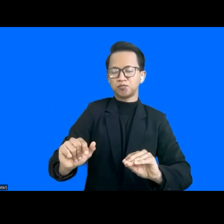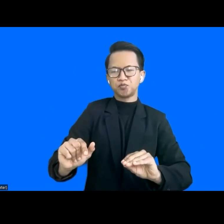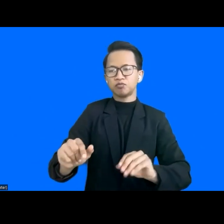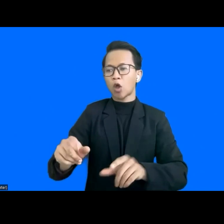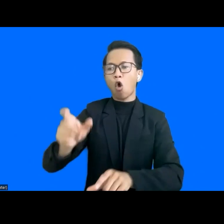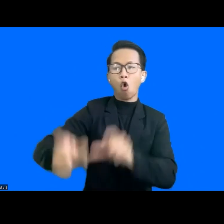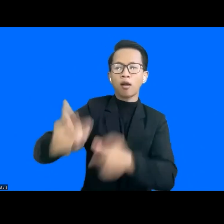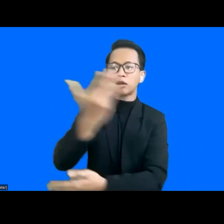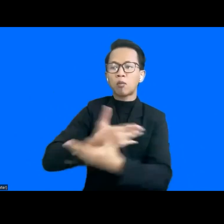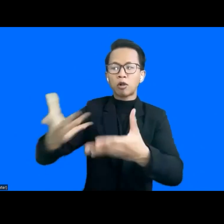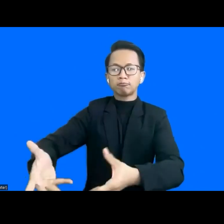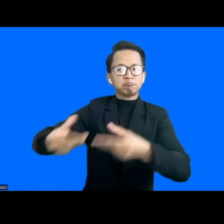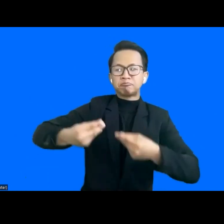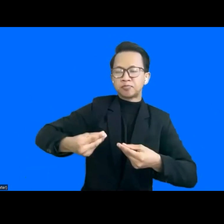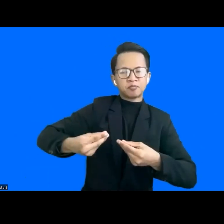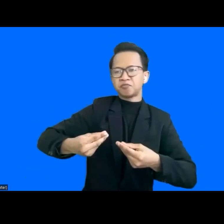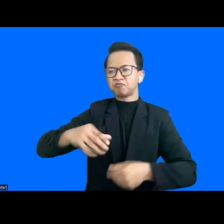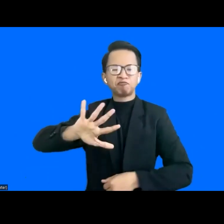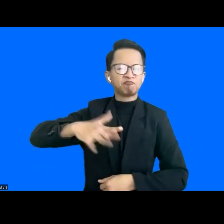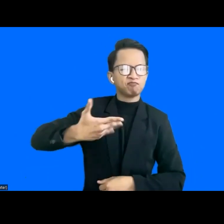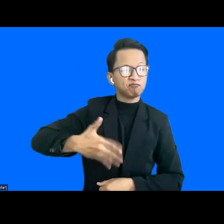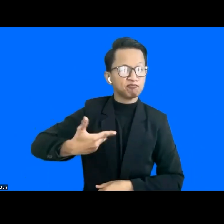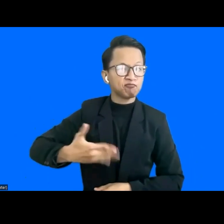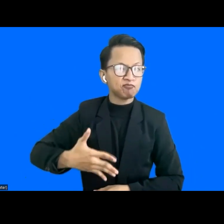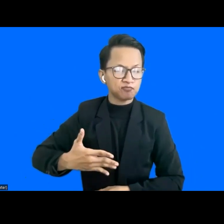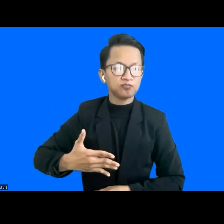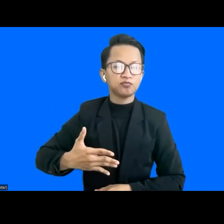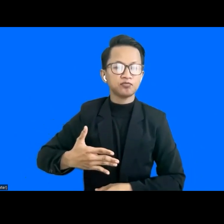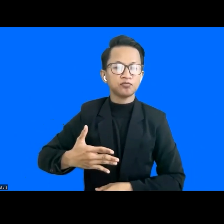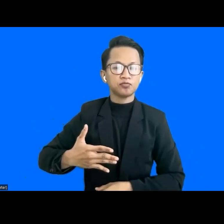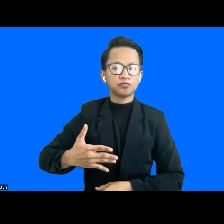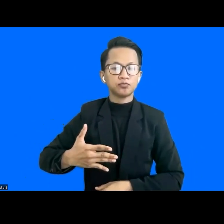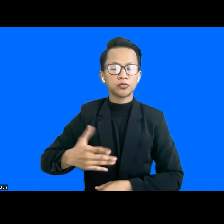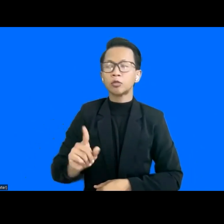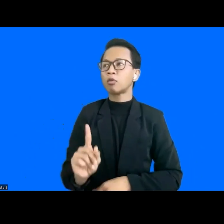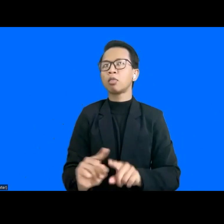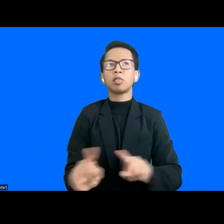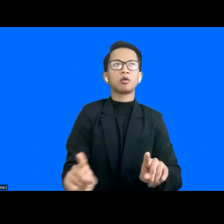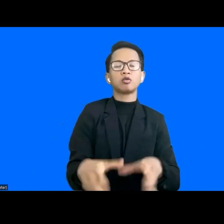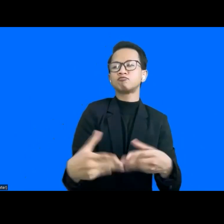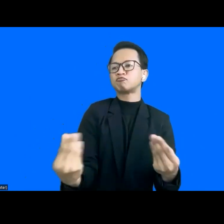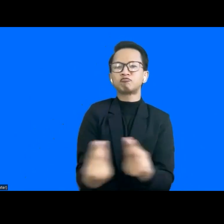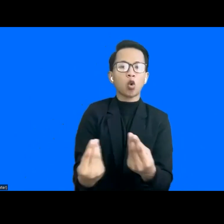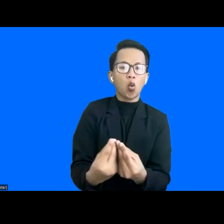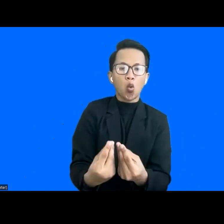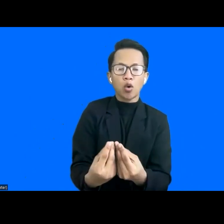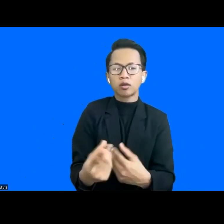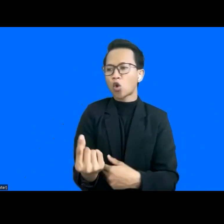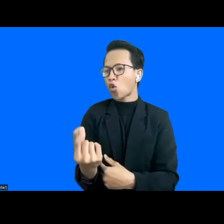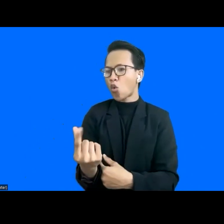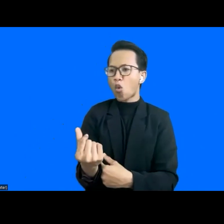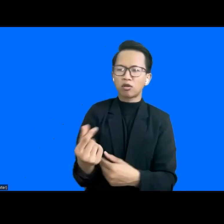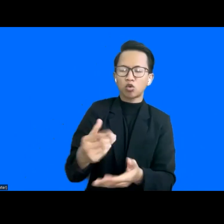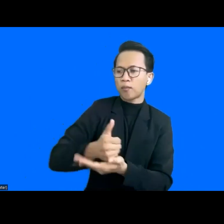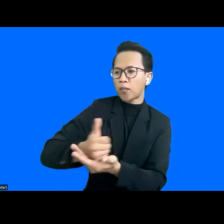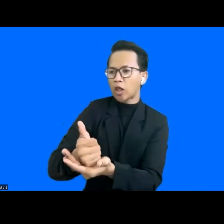have two options. Either they send money to the national fund or hire disabilities for social subcontract